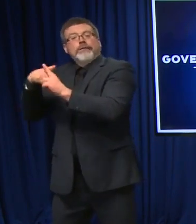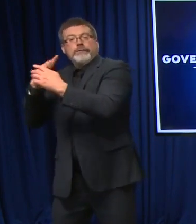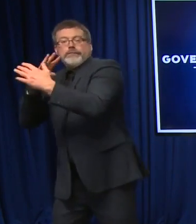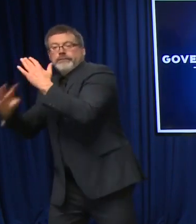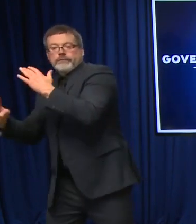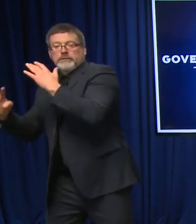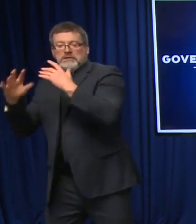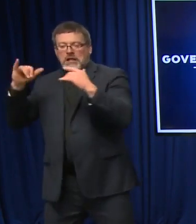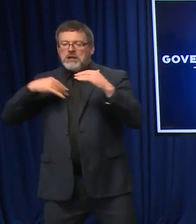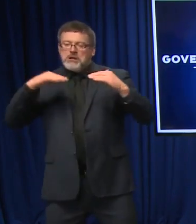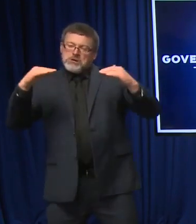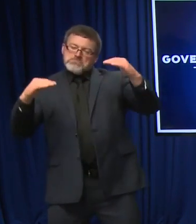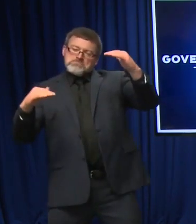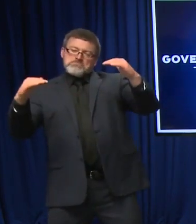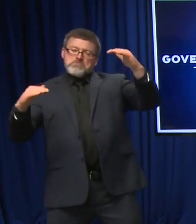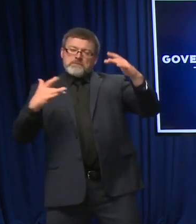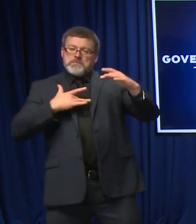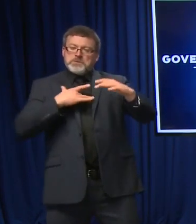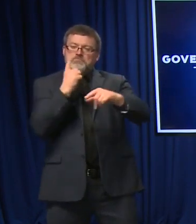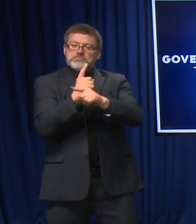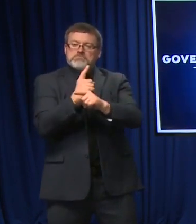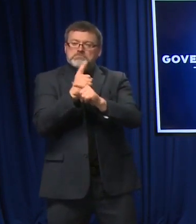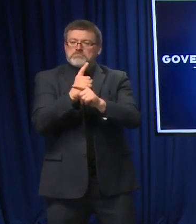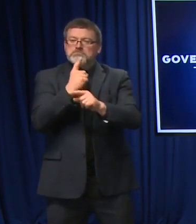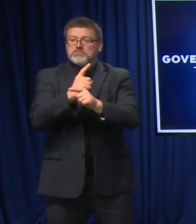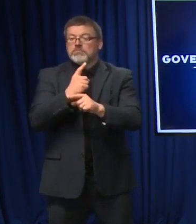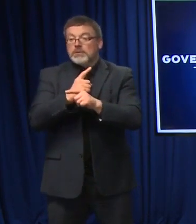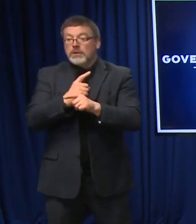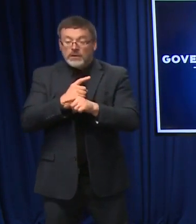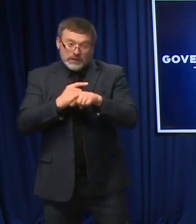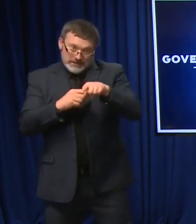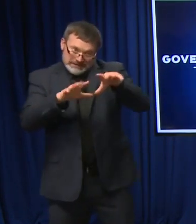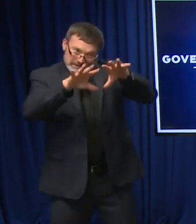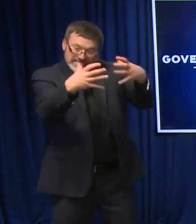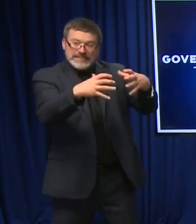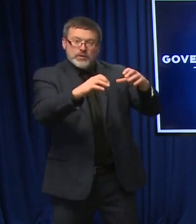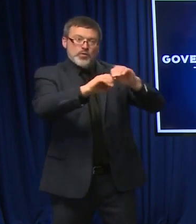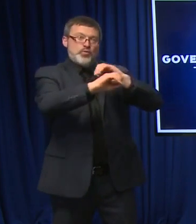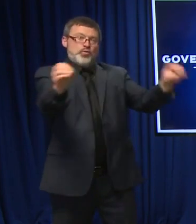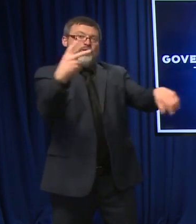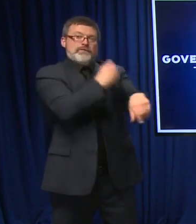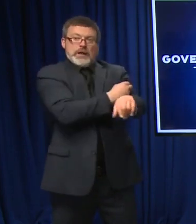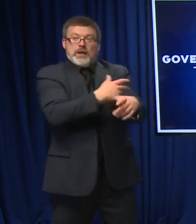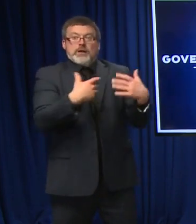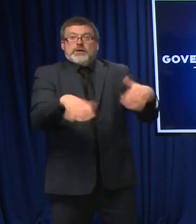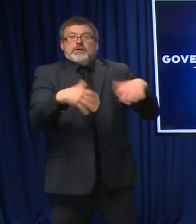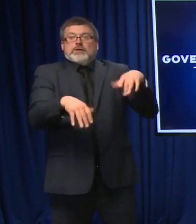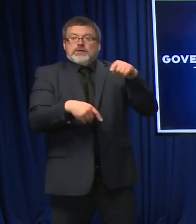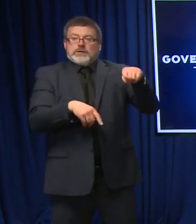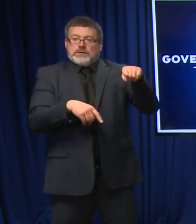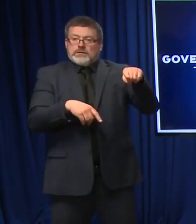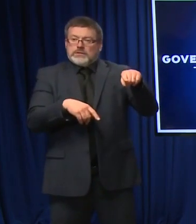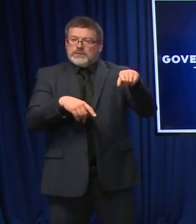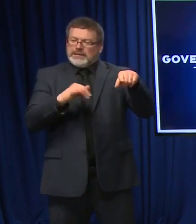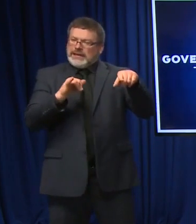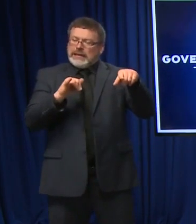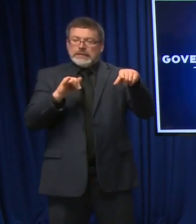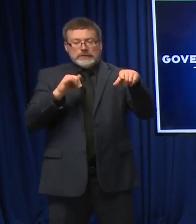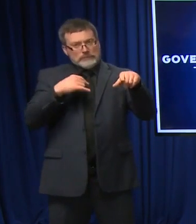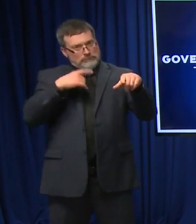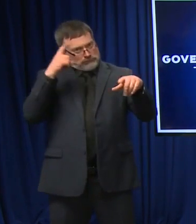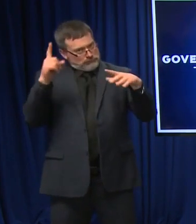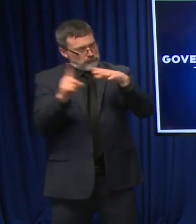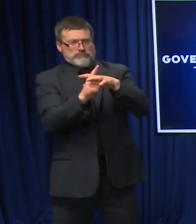vaccinated and unvaccinated. You know, one of the big issues, to add on to that. I met with